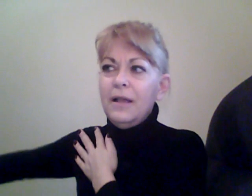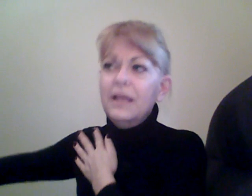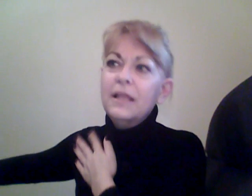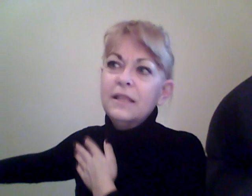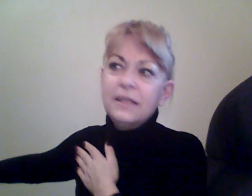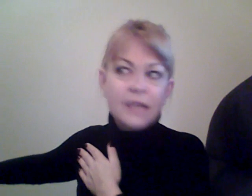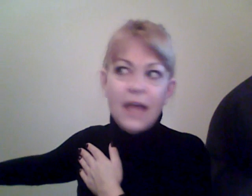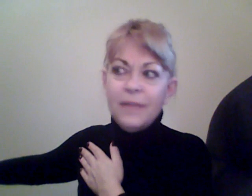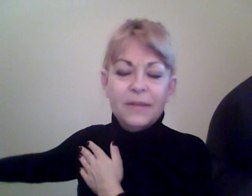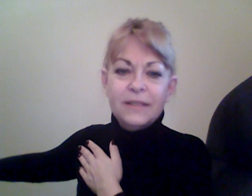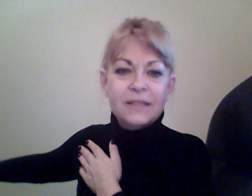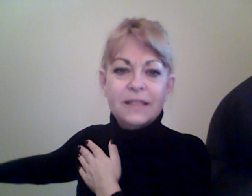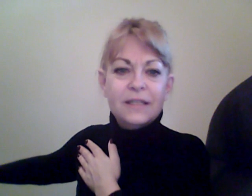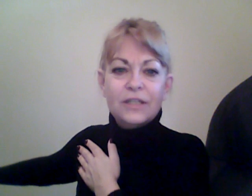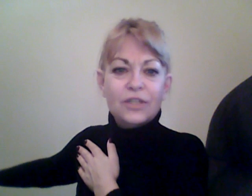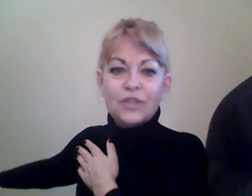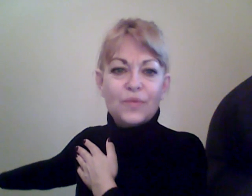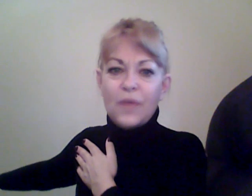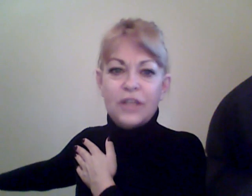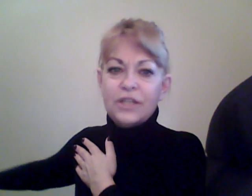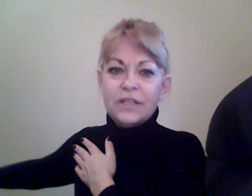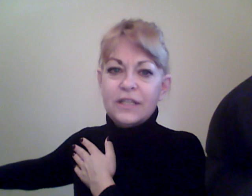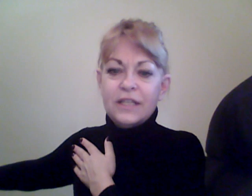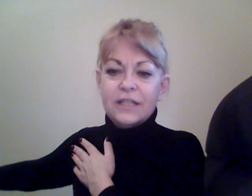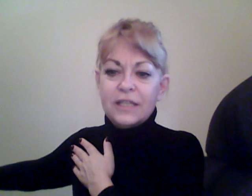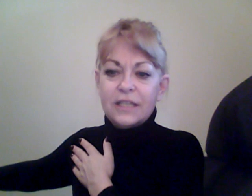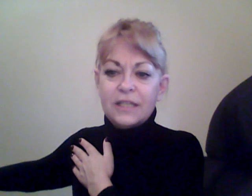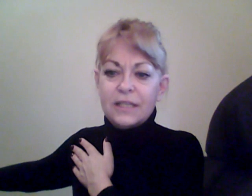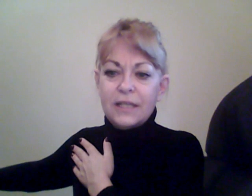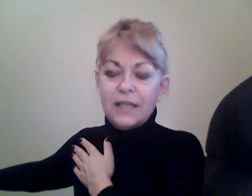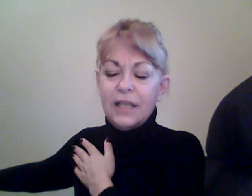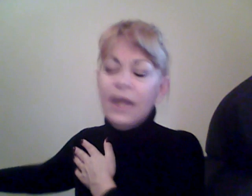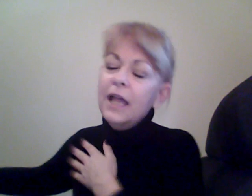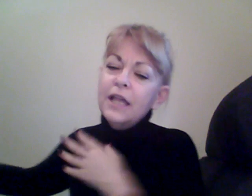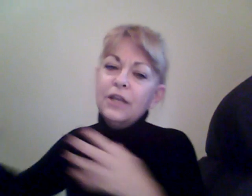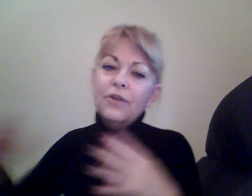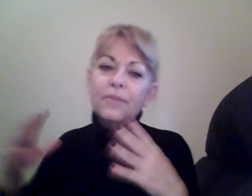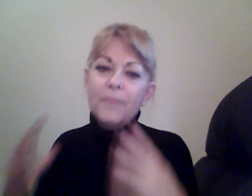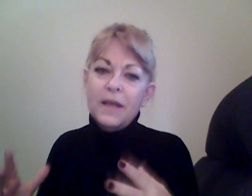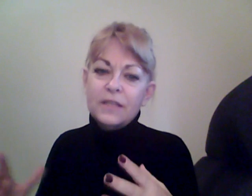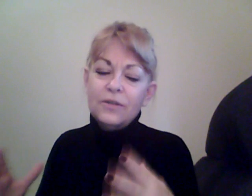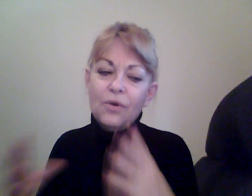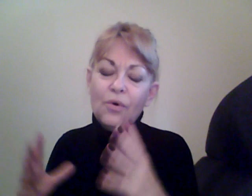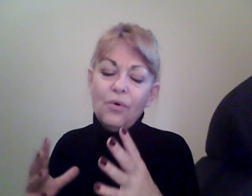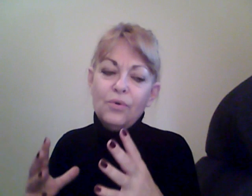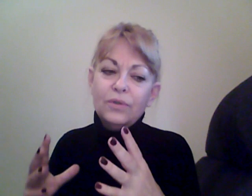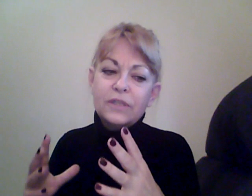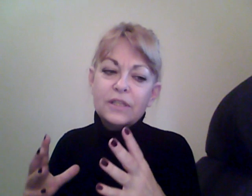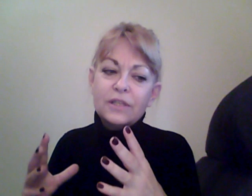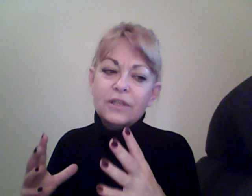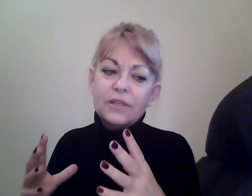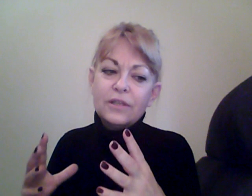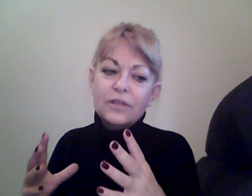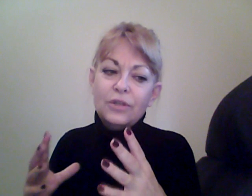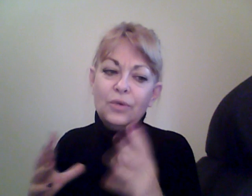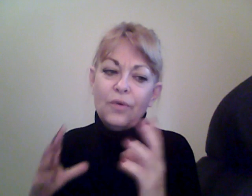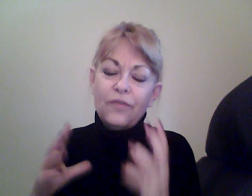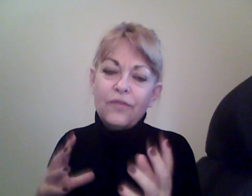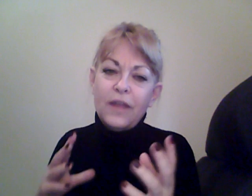It's, got to be these, these stretches. These, these, you know, the muscle holds your frame